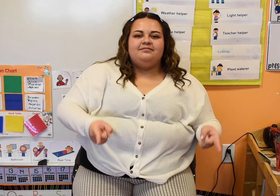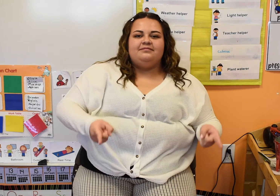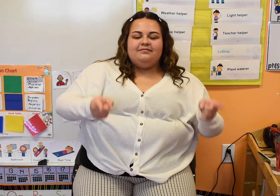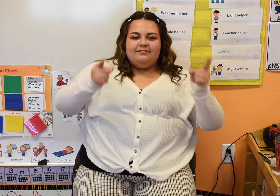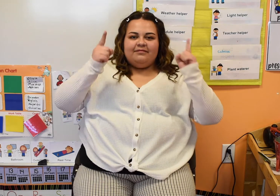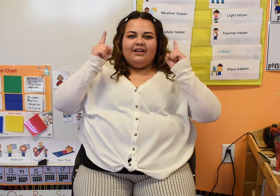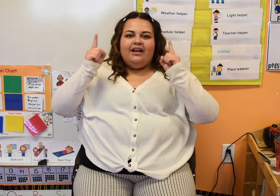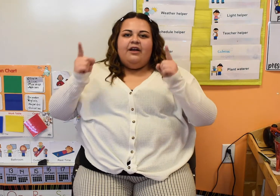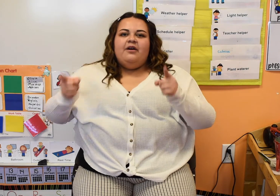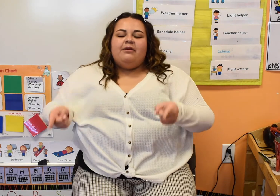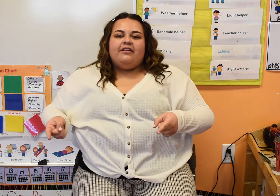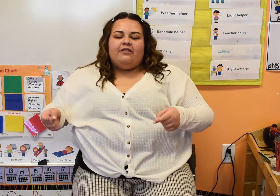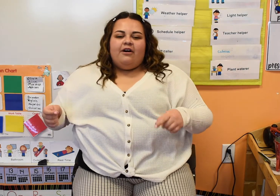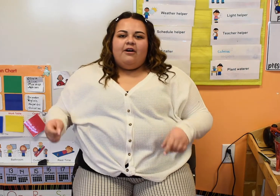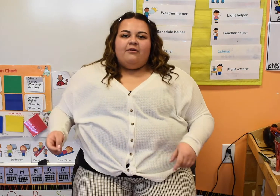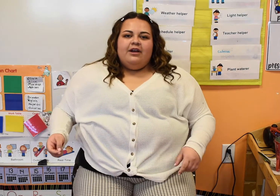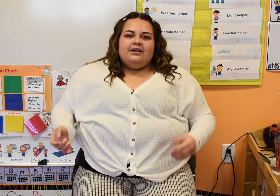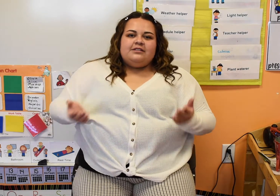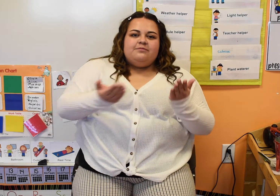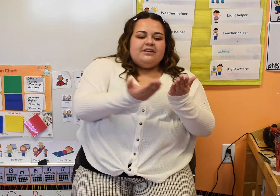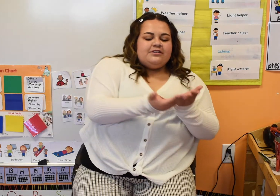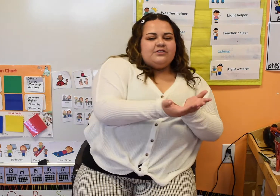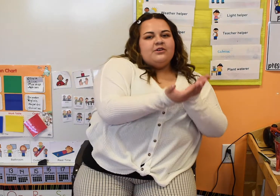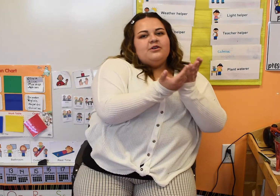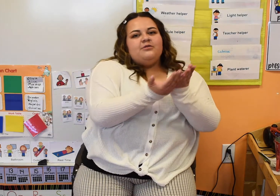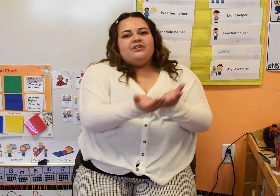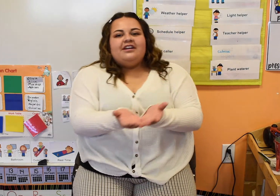May there always be stories